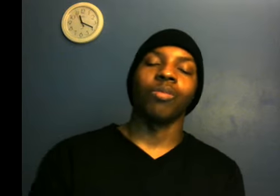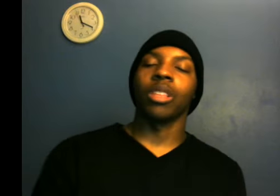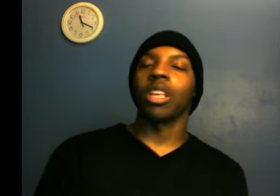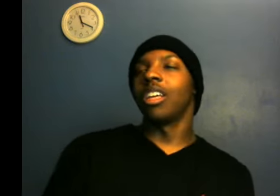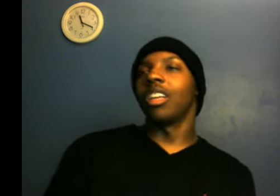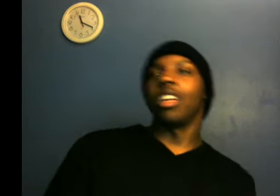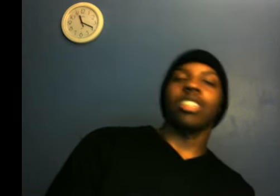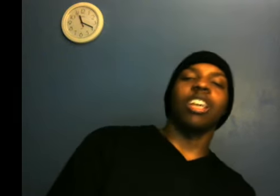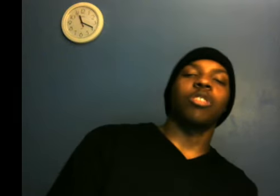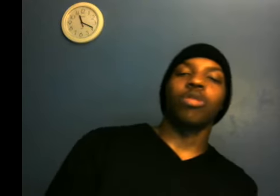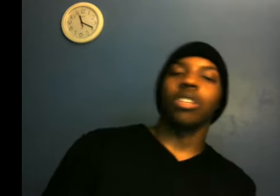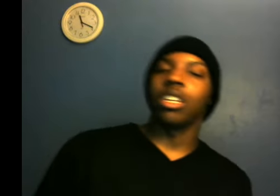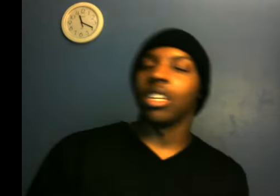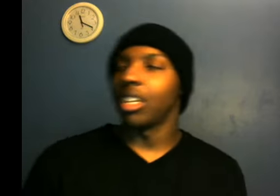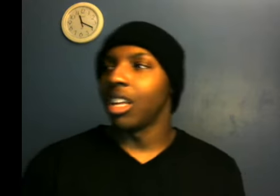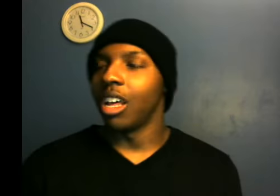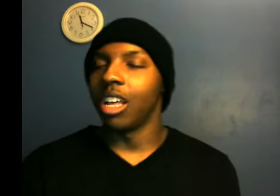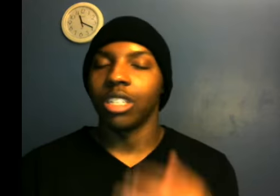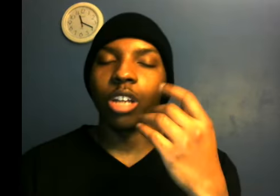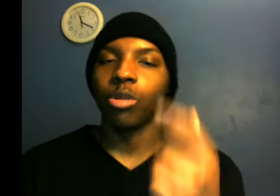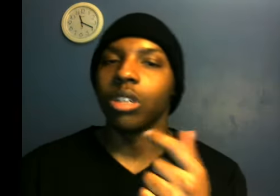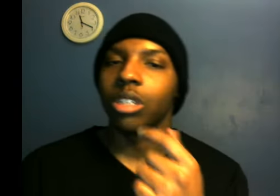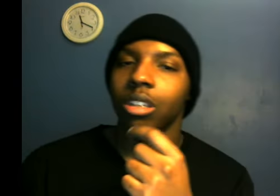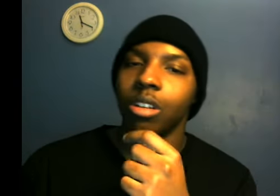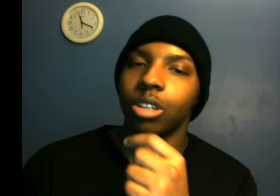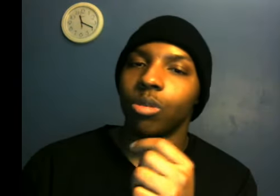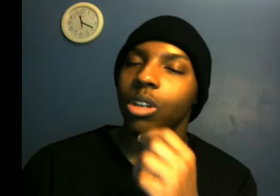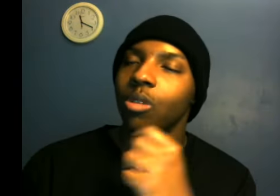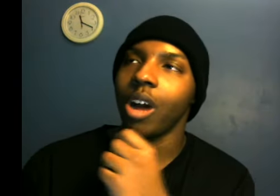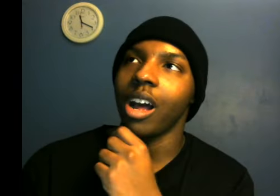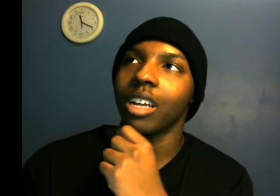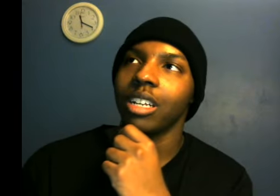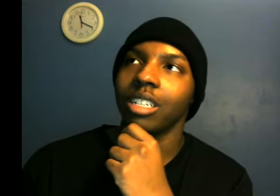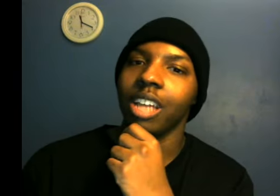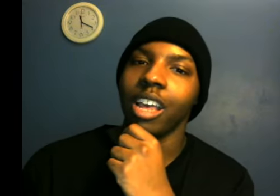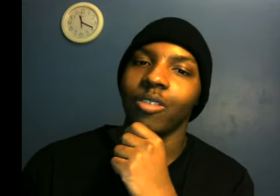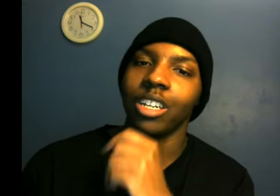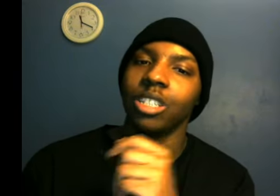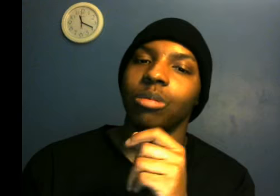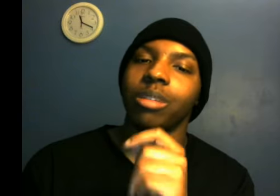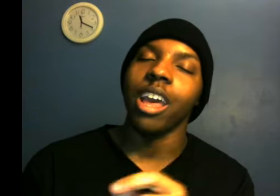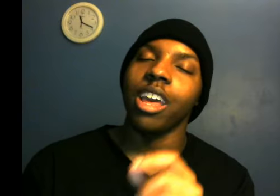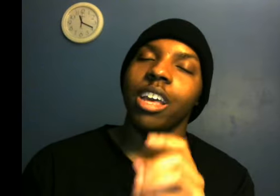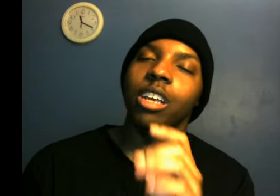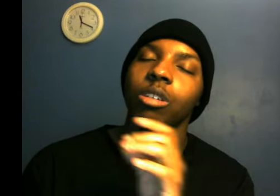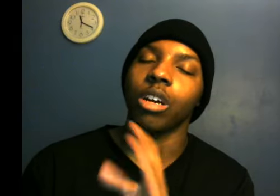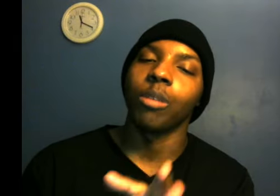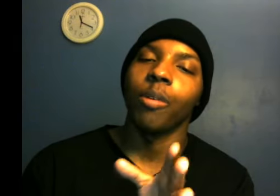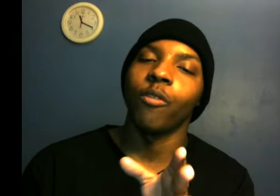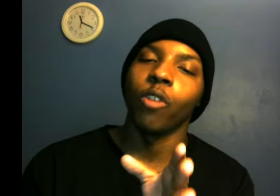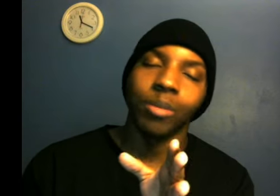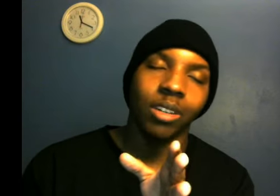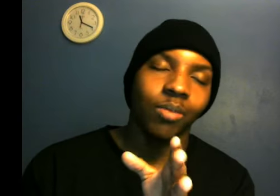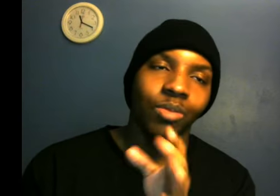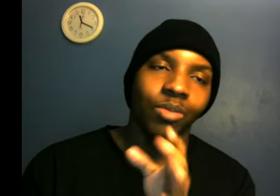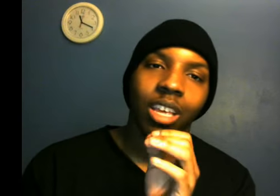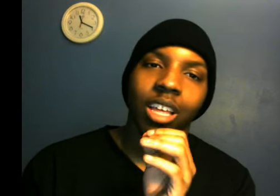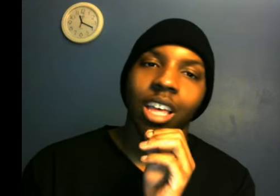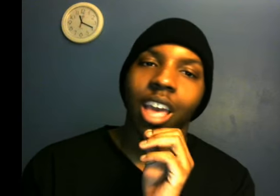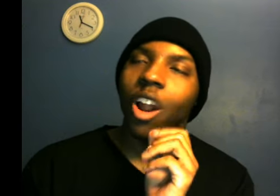his injury. His injuries is the reason why they released him. That and he was underperforming. And